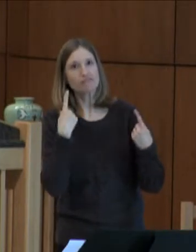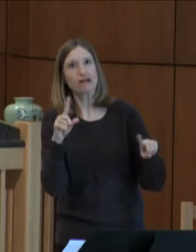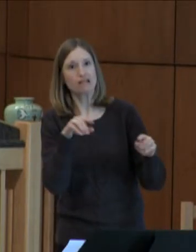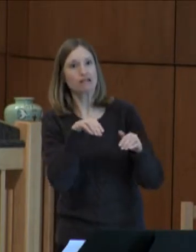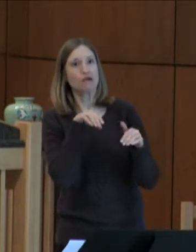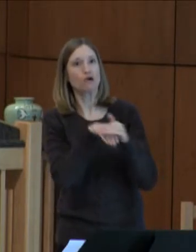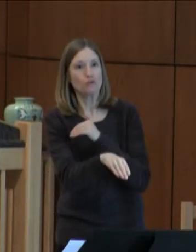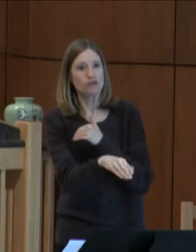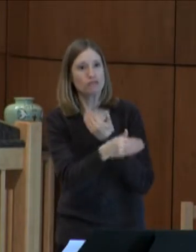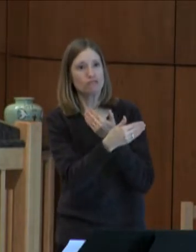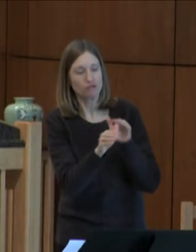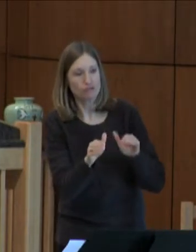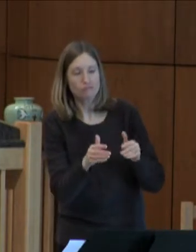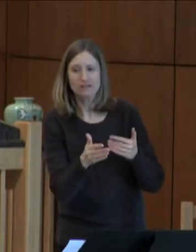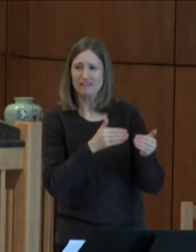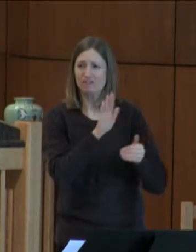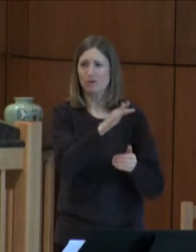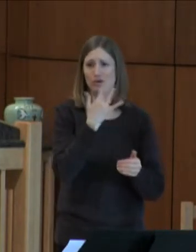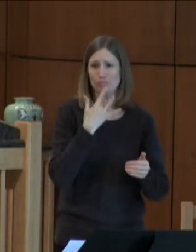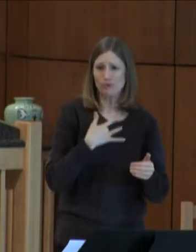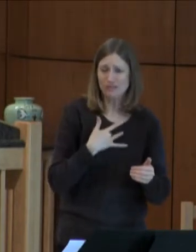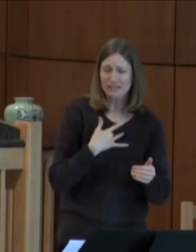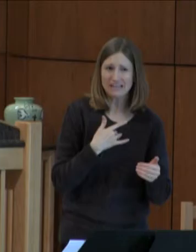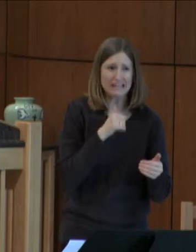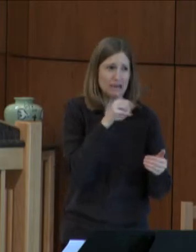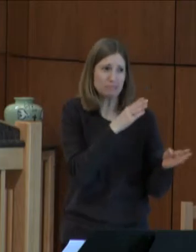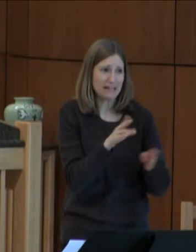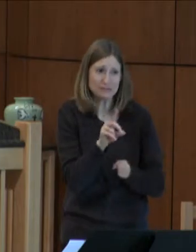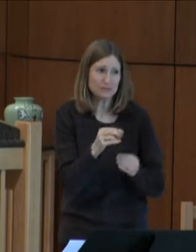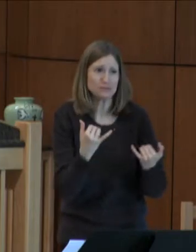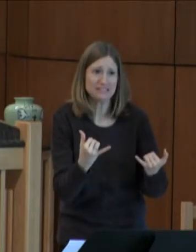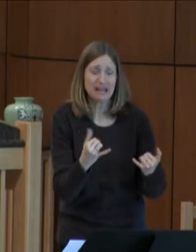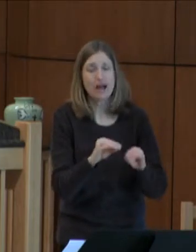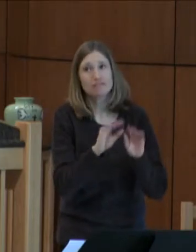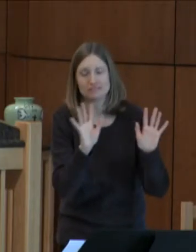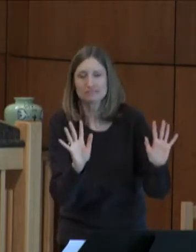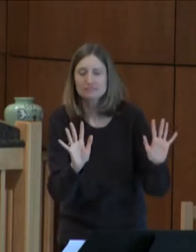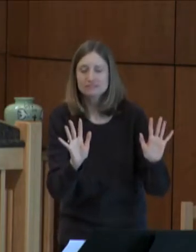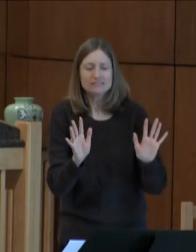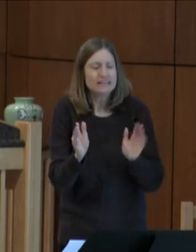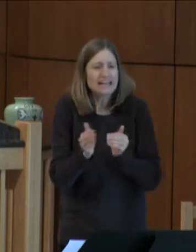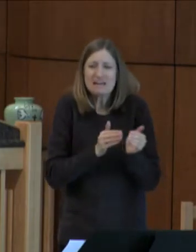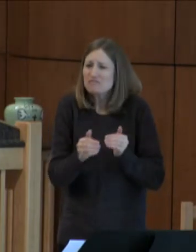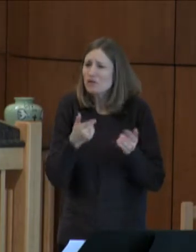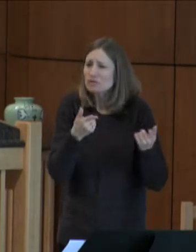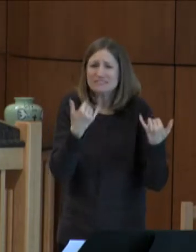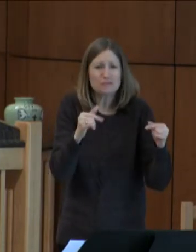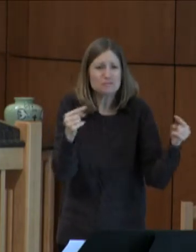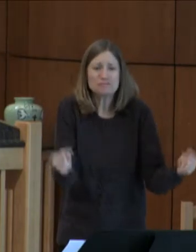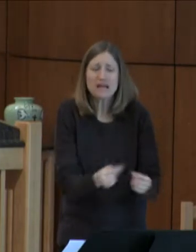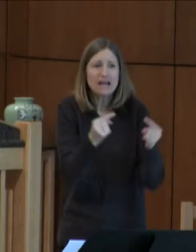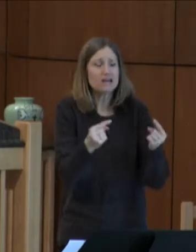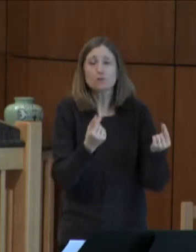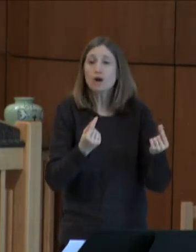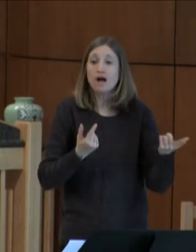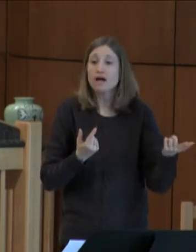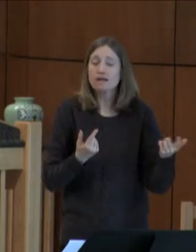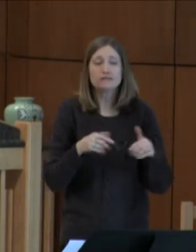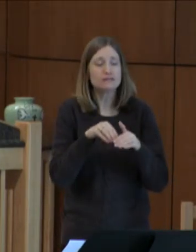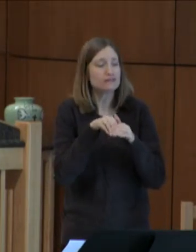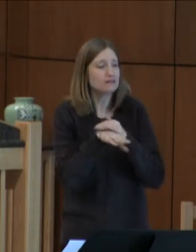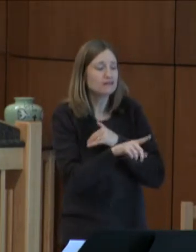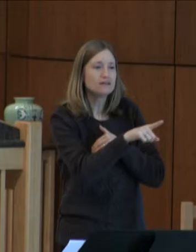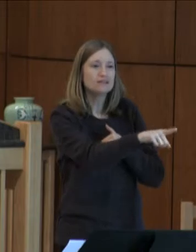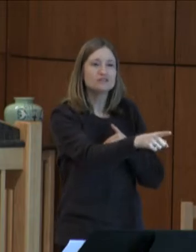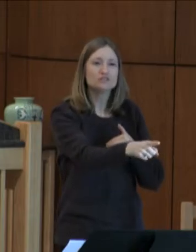even though it was her birthday and this wasn't what she had planned to do to celebrate, even though she was in pain, she was the